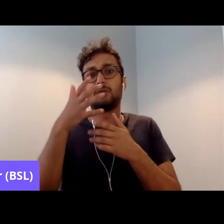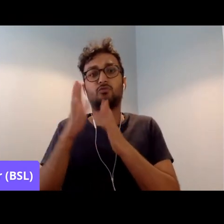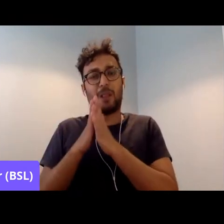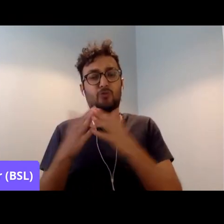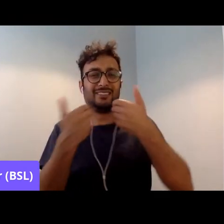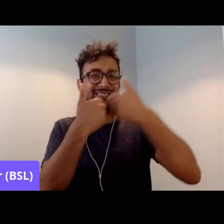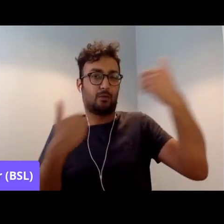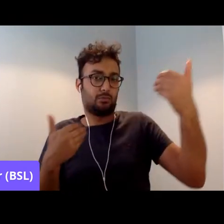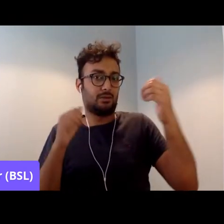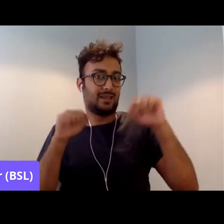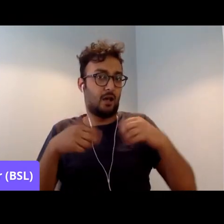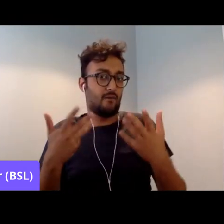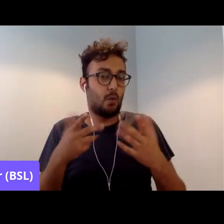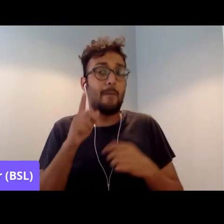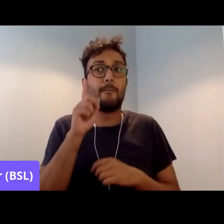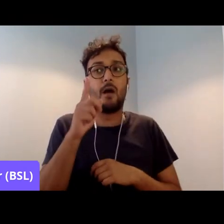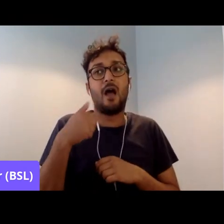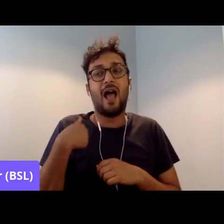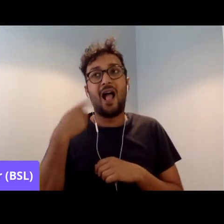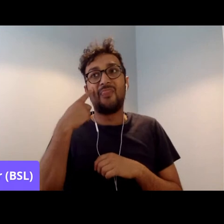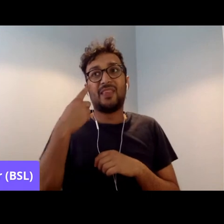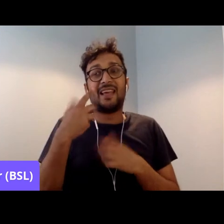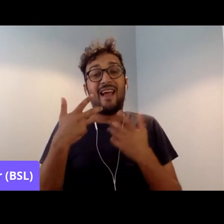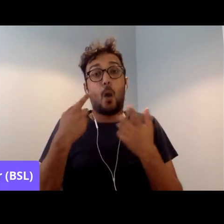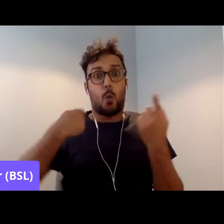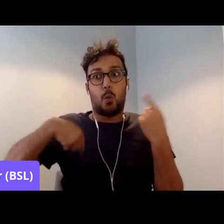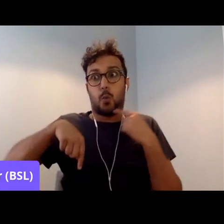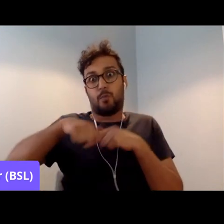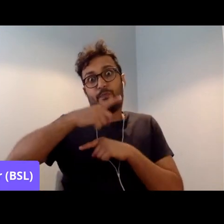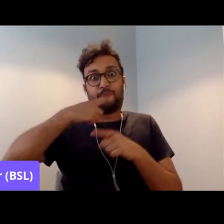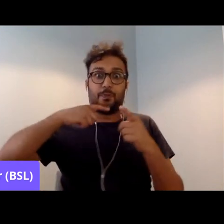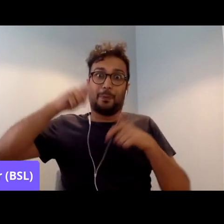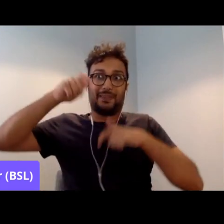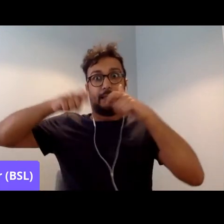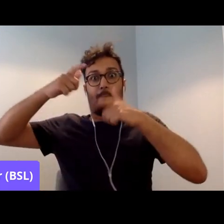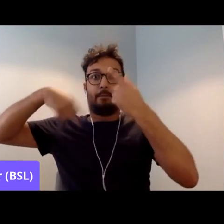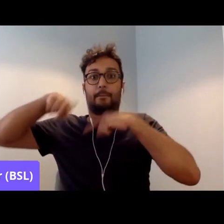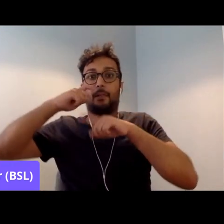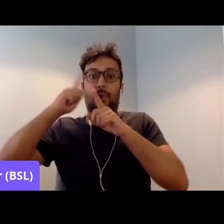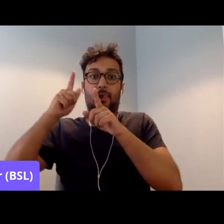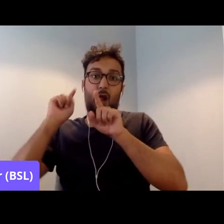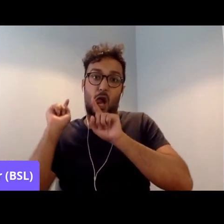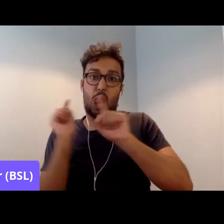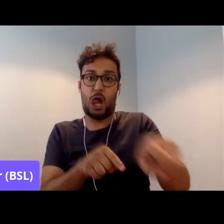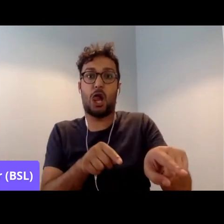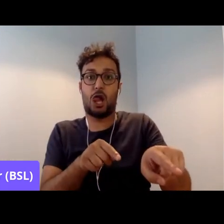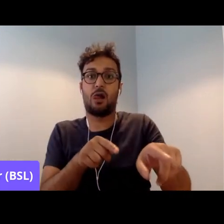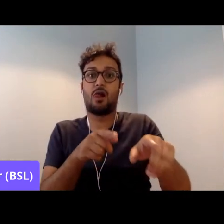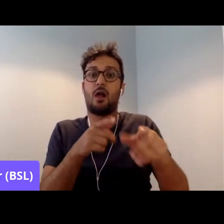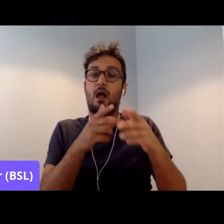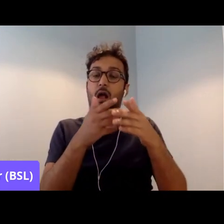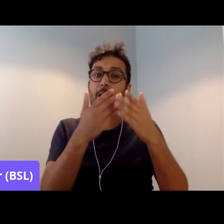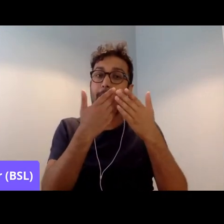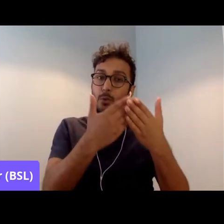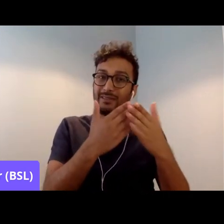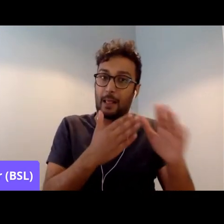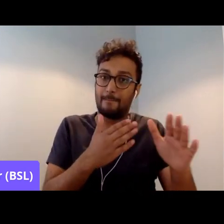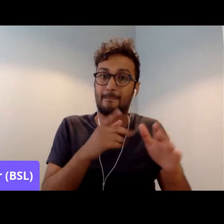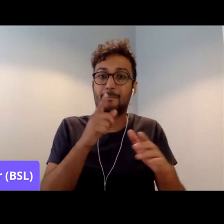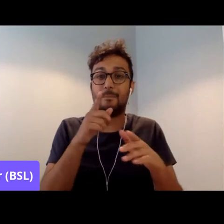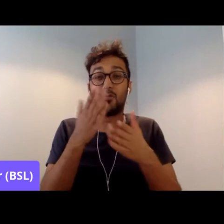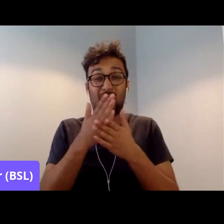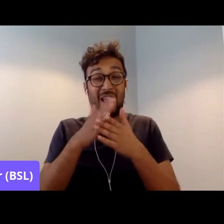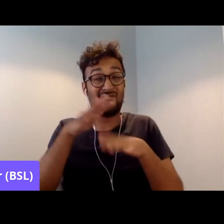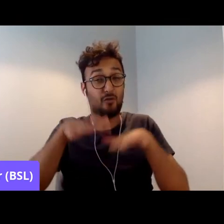being targeted in a way which is almost identical to the issue of race, except that, in many ways,